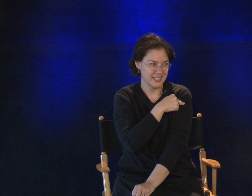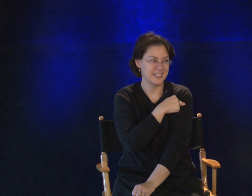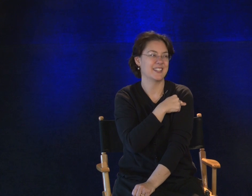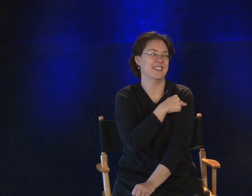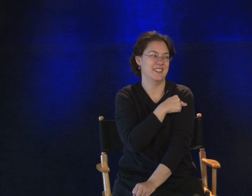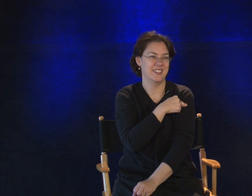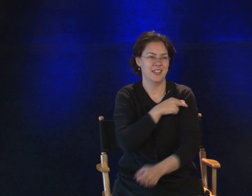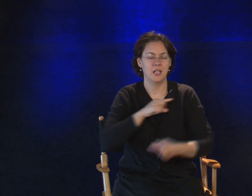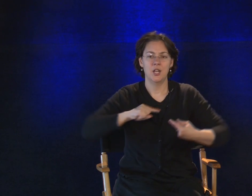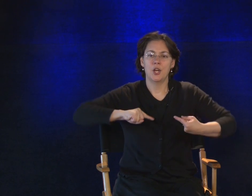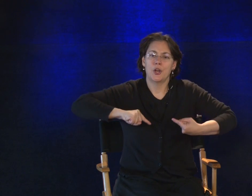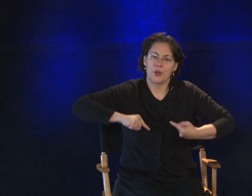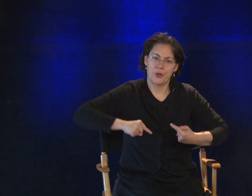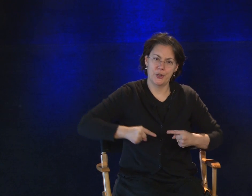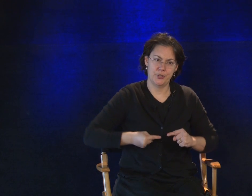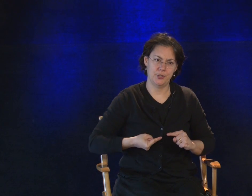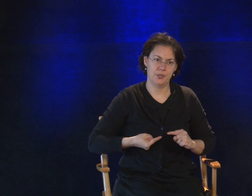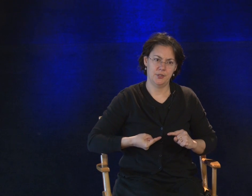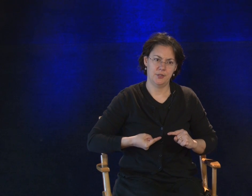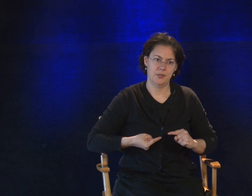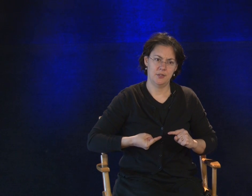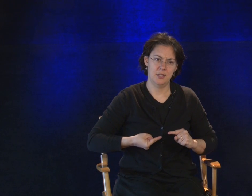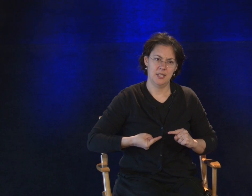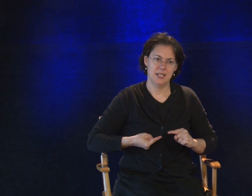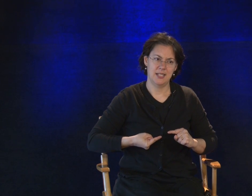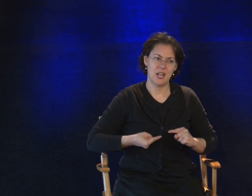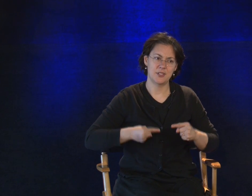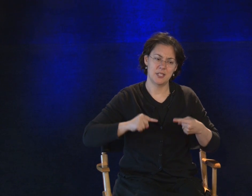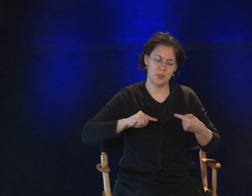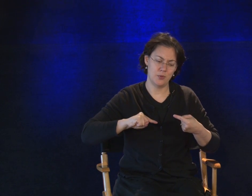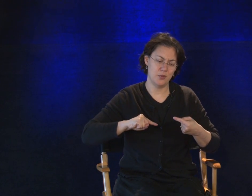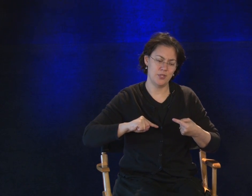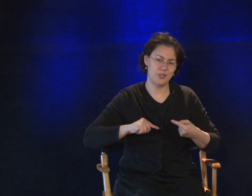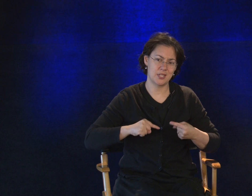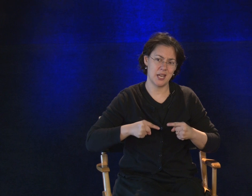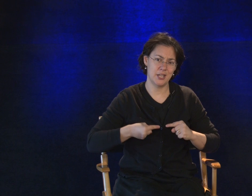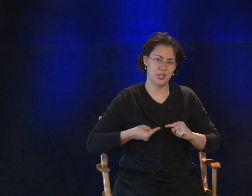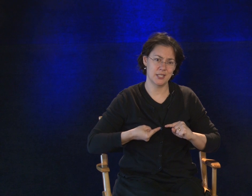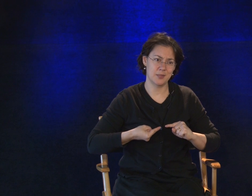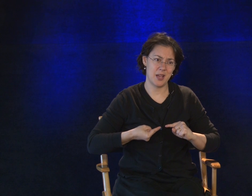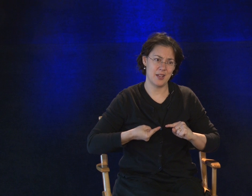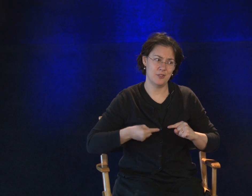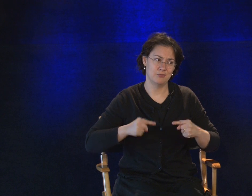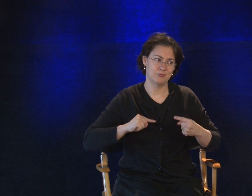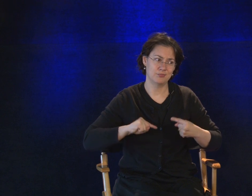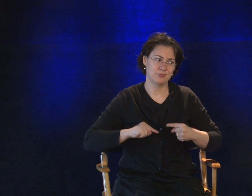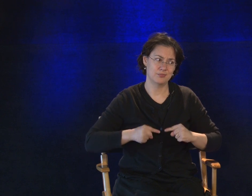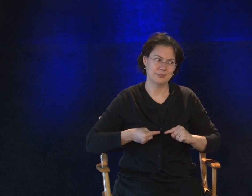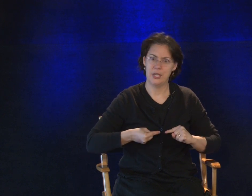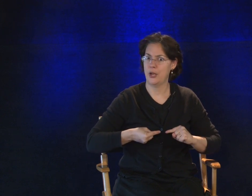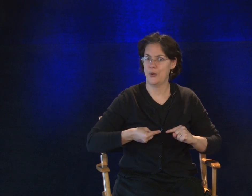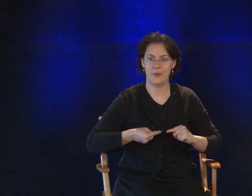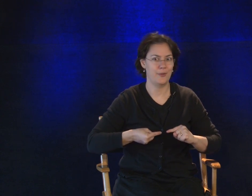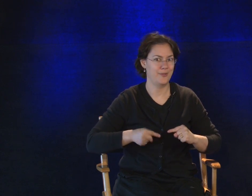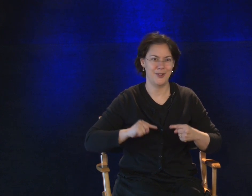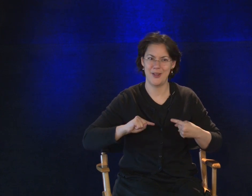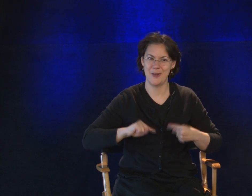Excellent. Hurt. Now is this one when you sign it you're going to smile? No. No.